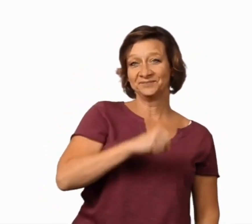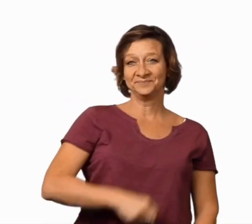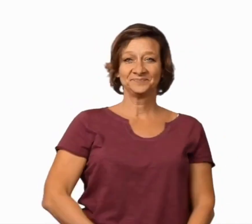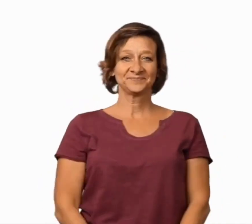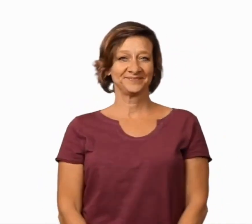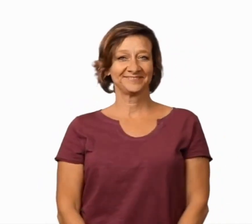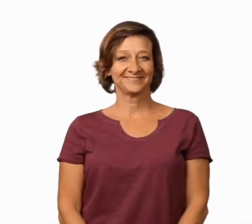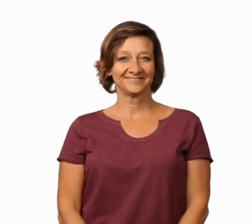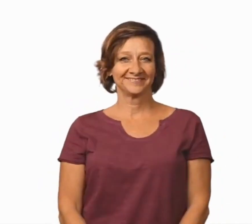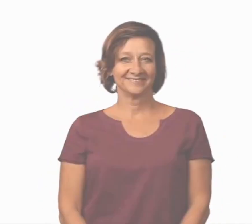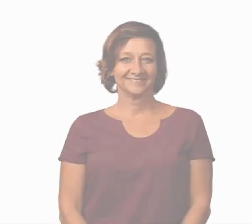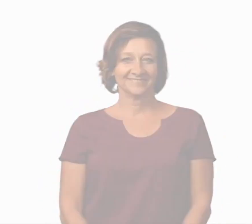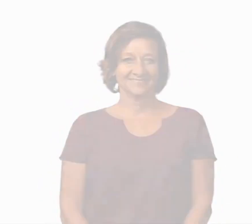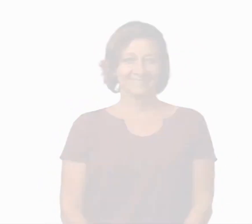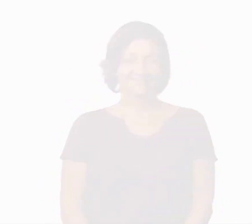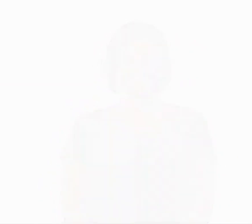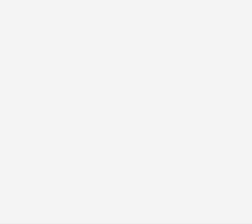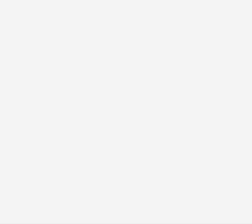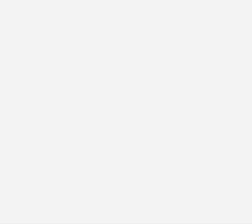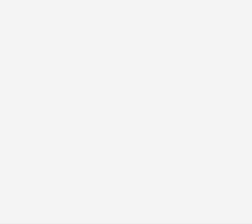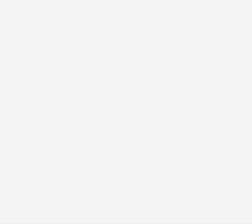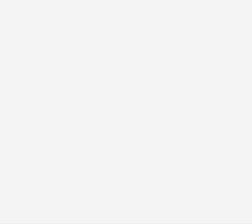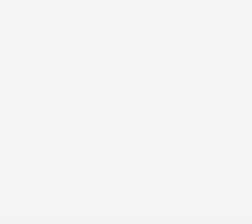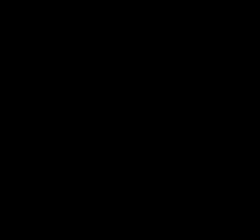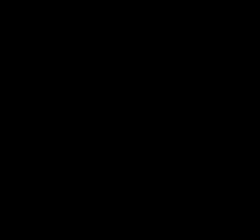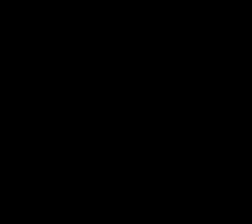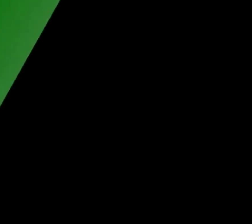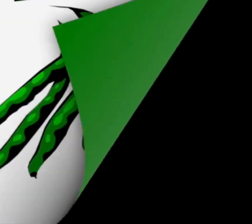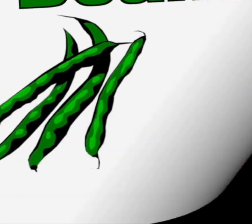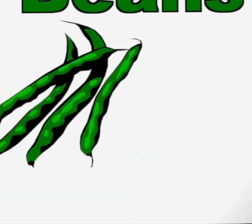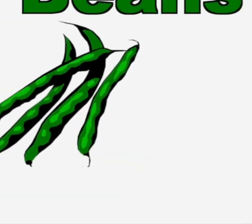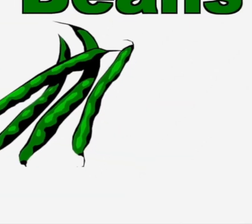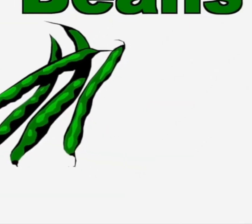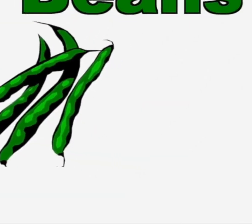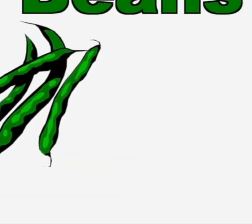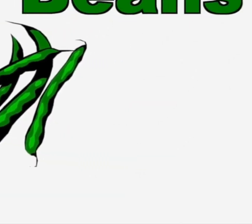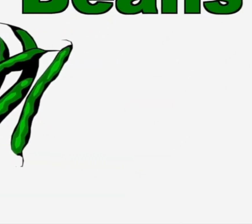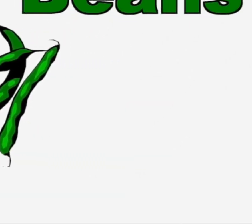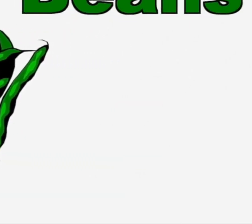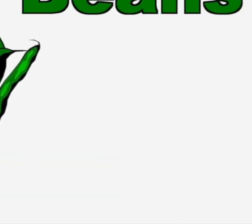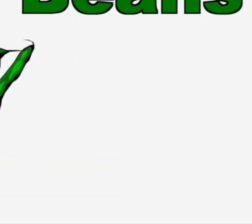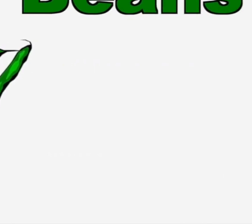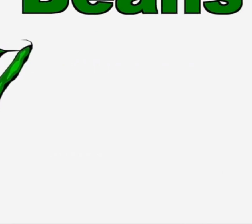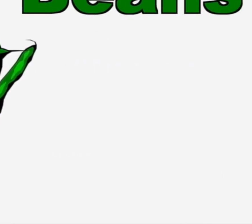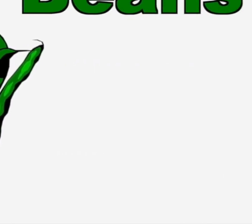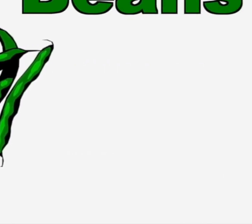green beans